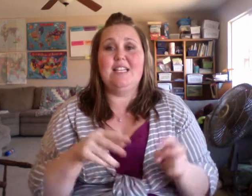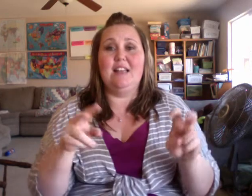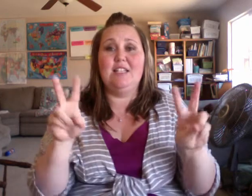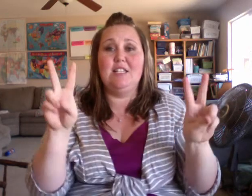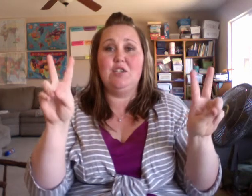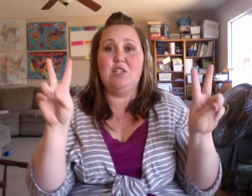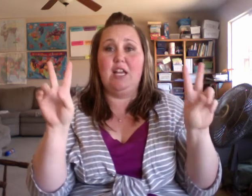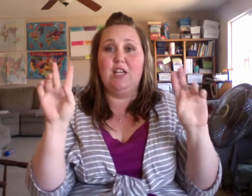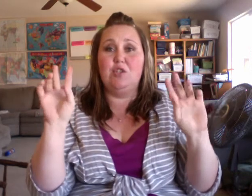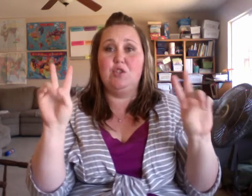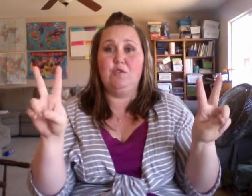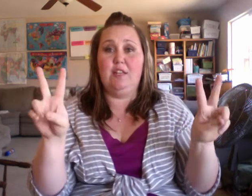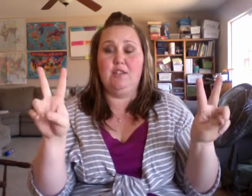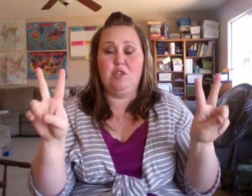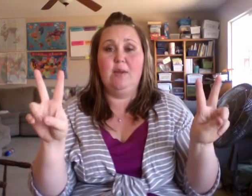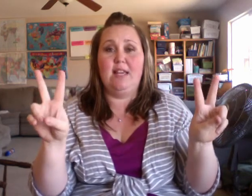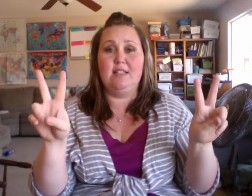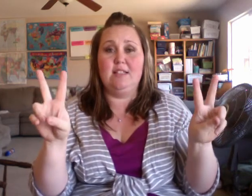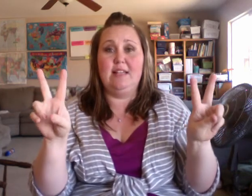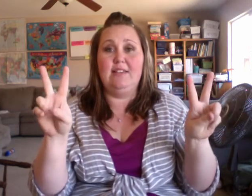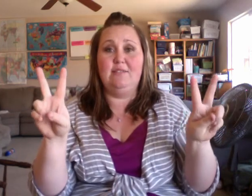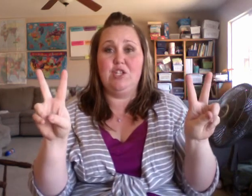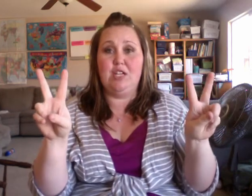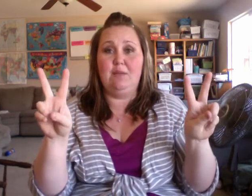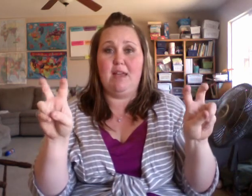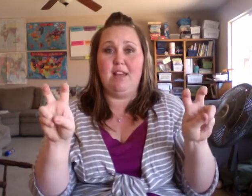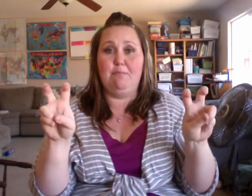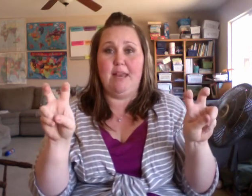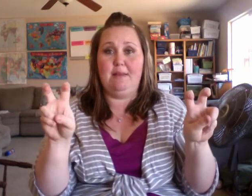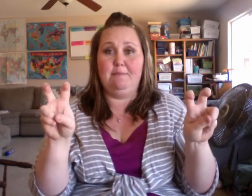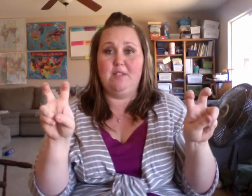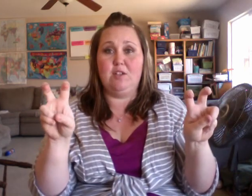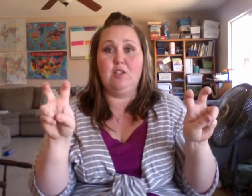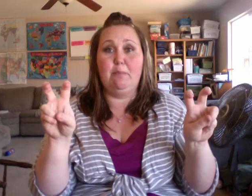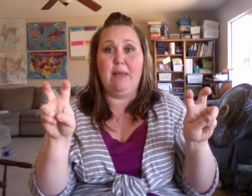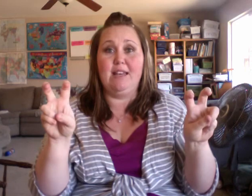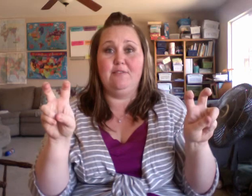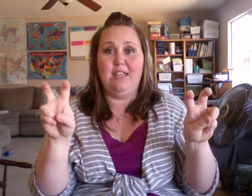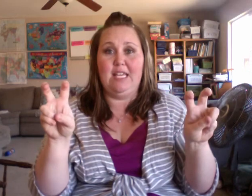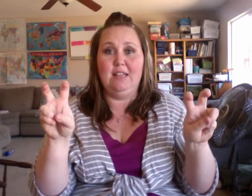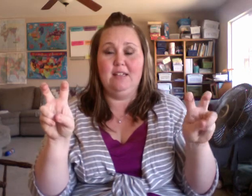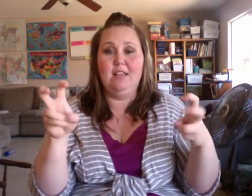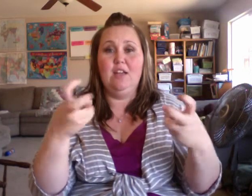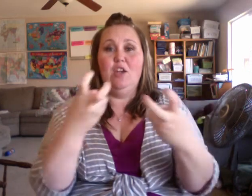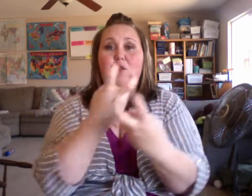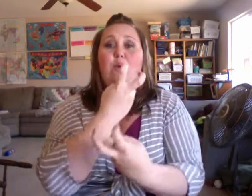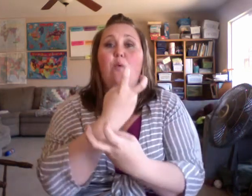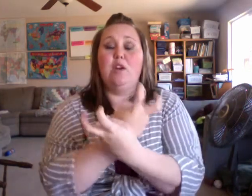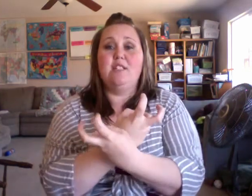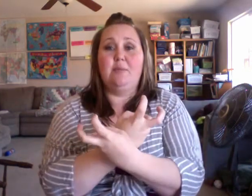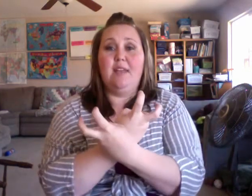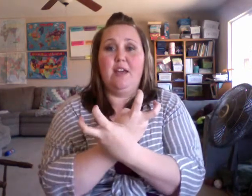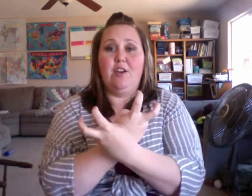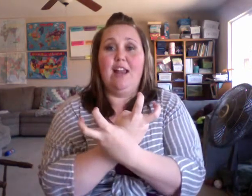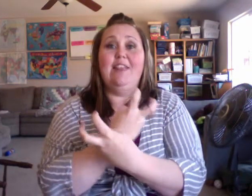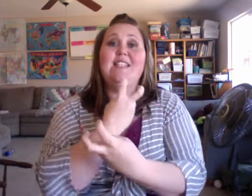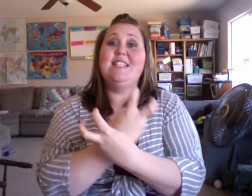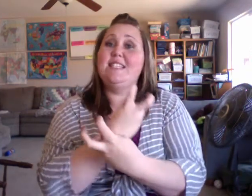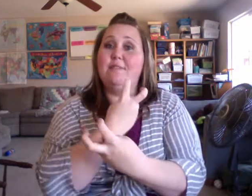Skeleton is you take two hands in V shape and you bend them. It's called a bent V. Put one on top of the other, and this is the sign